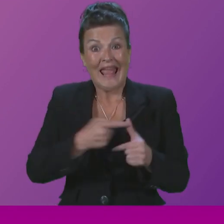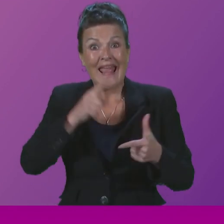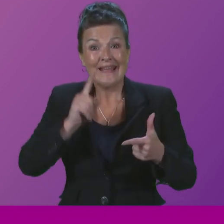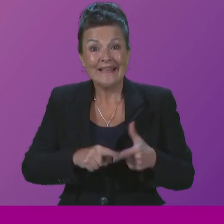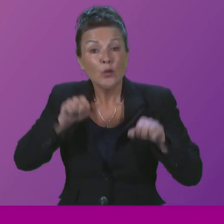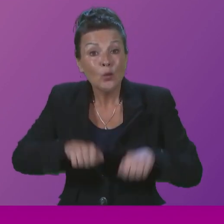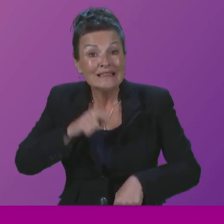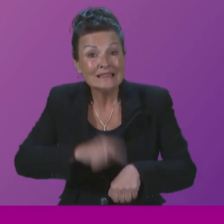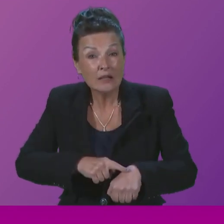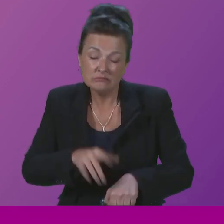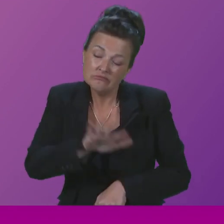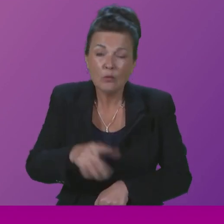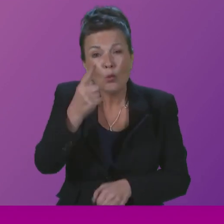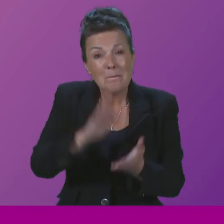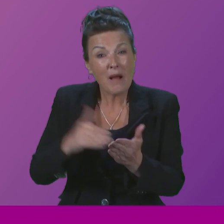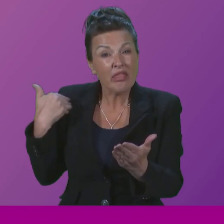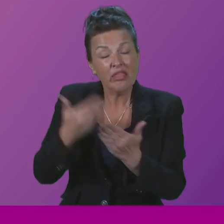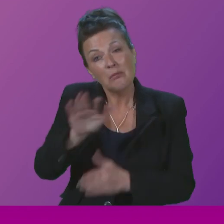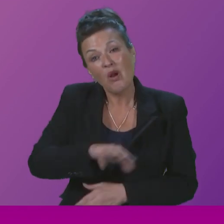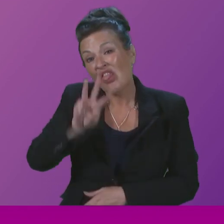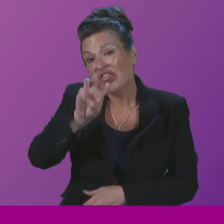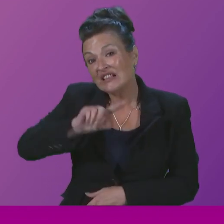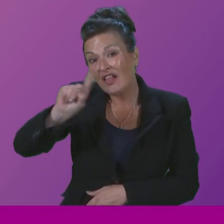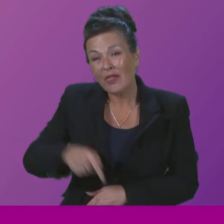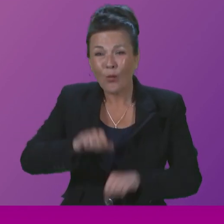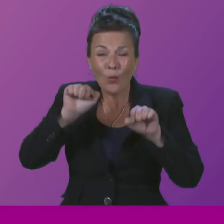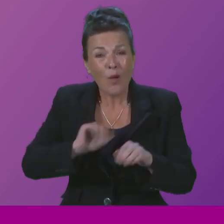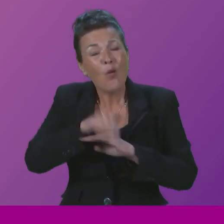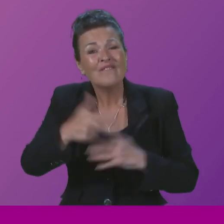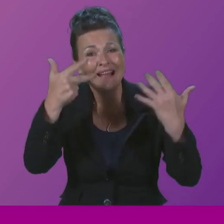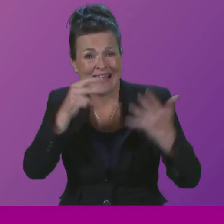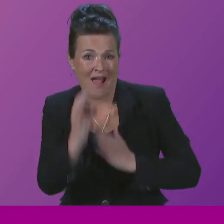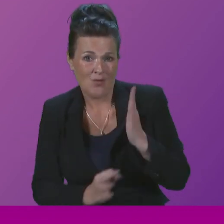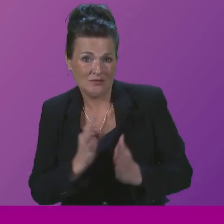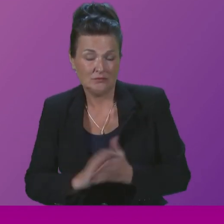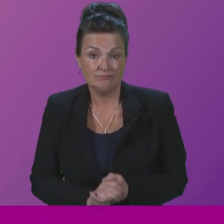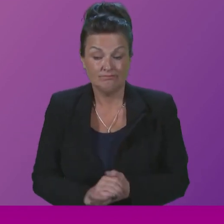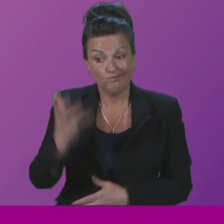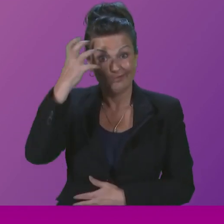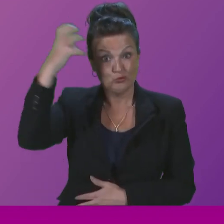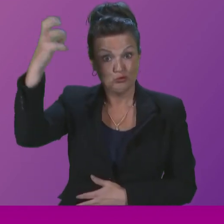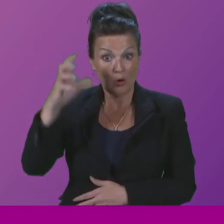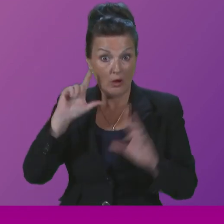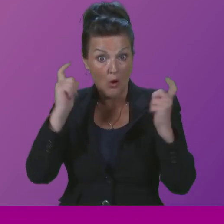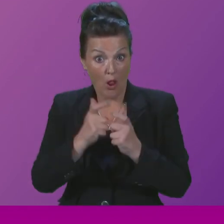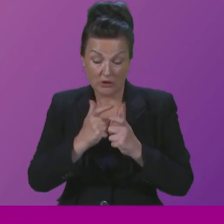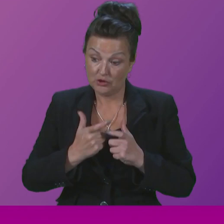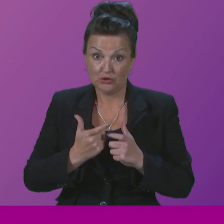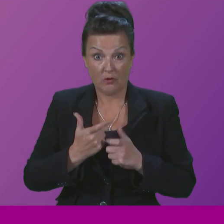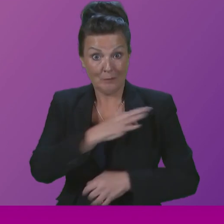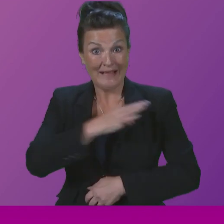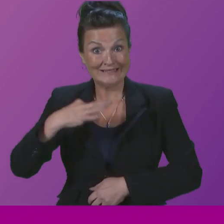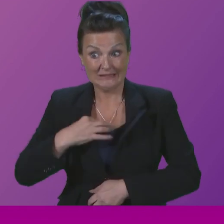In one month alone, 13,000 patients waited over eight hours. The Royal College of Emergency Medicine have warned